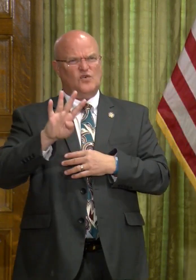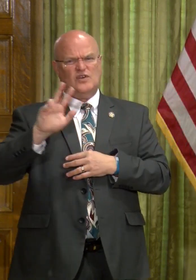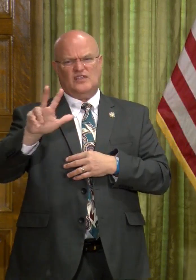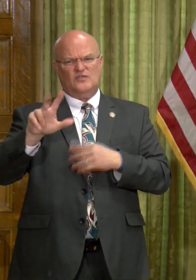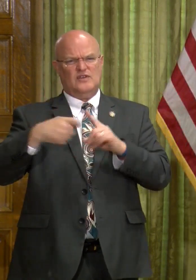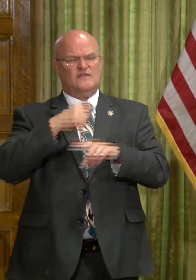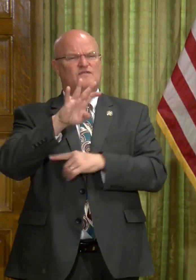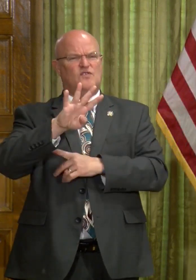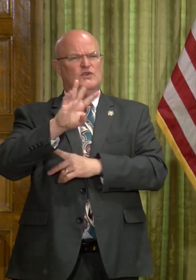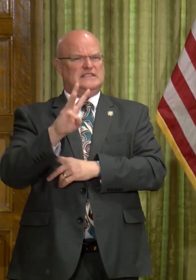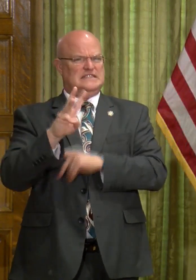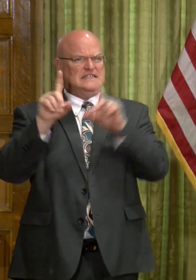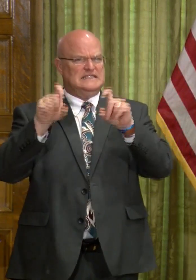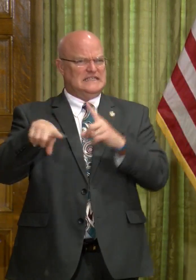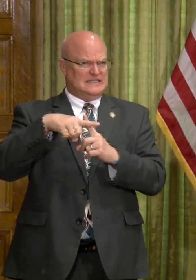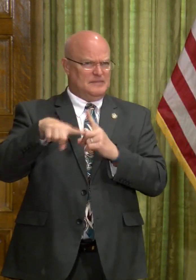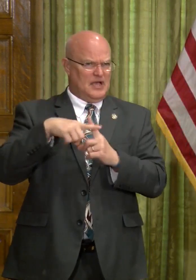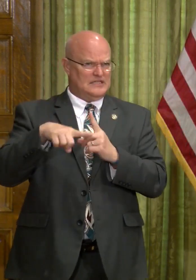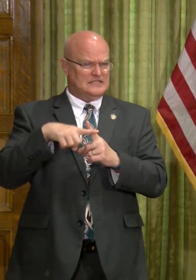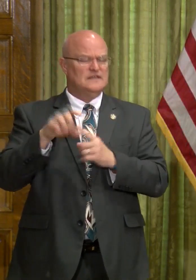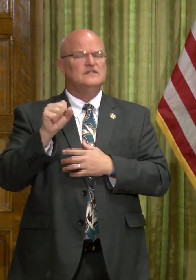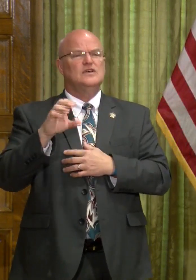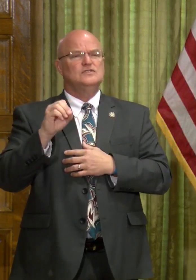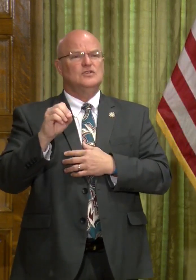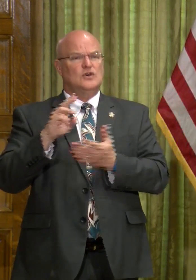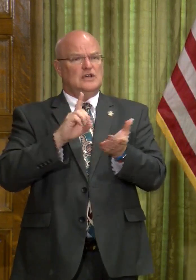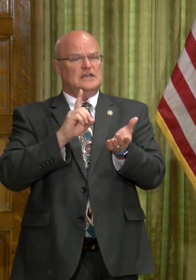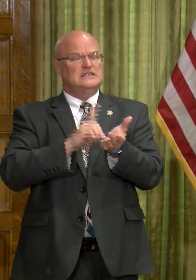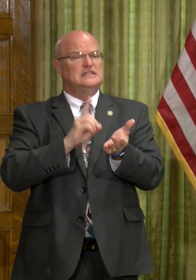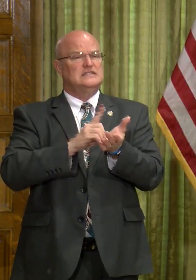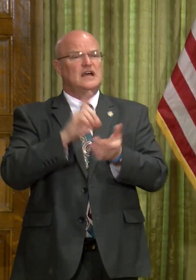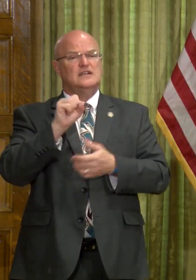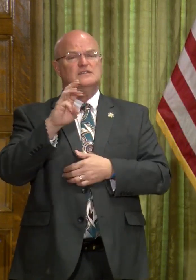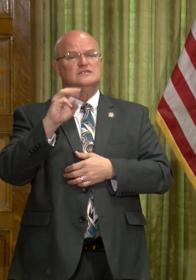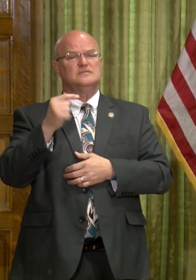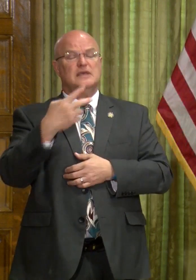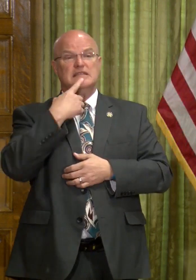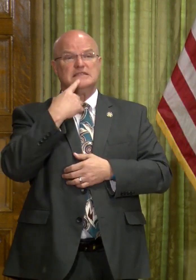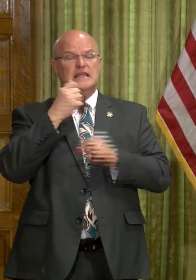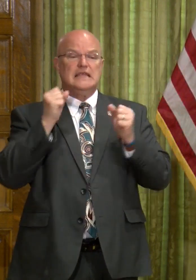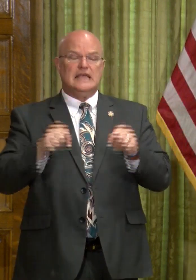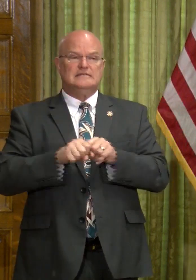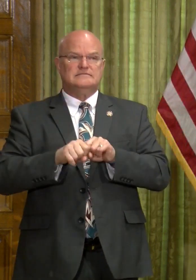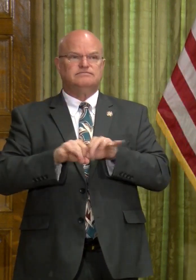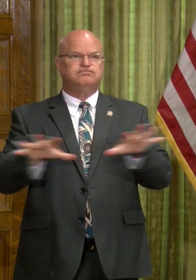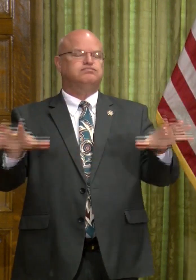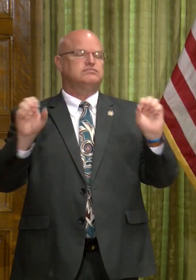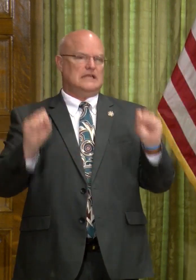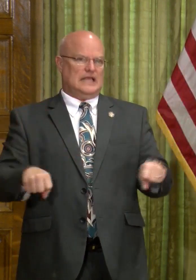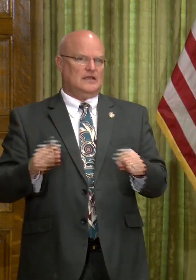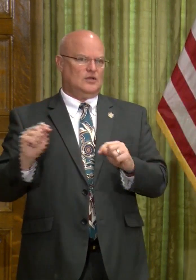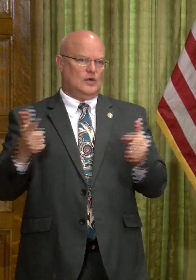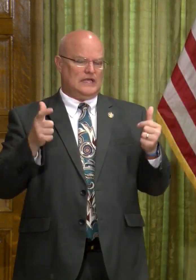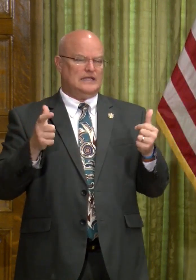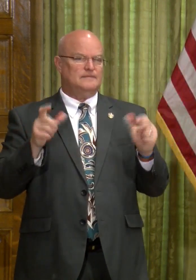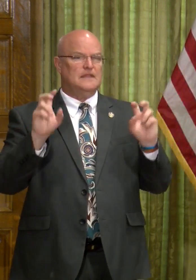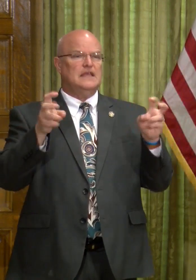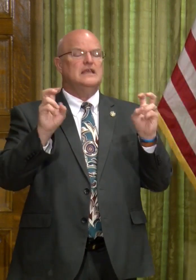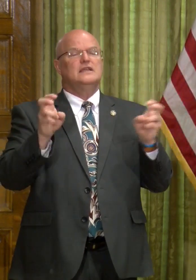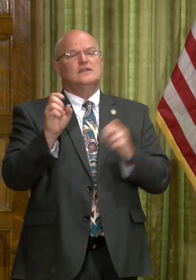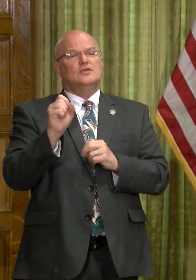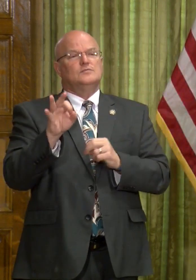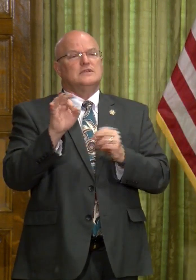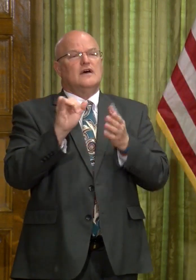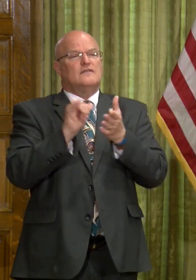out of 46 that tested positive. So, as Dr. Smith says, it shows how quickly it can disperse. In terms